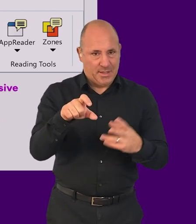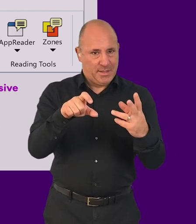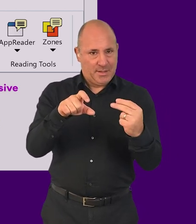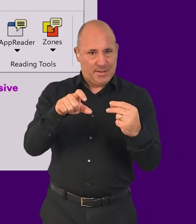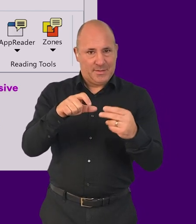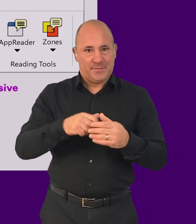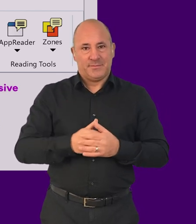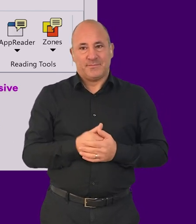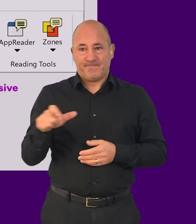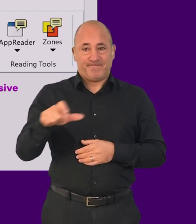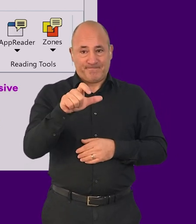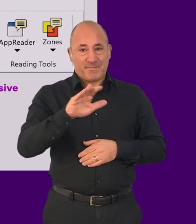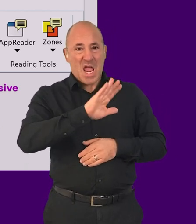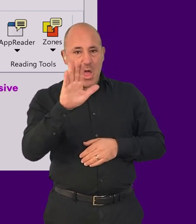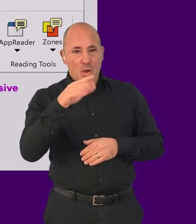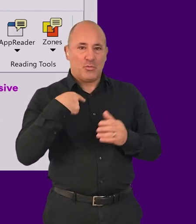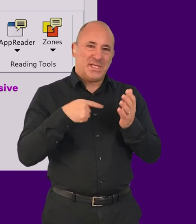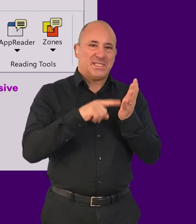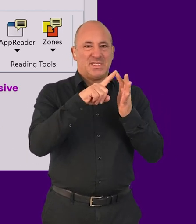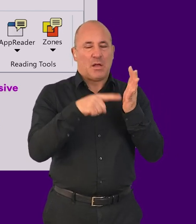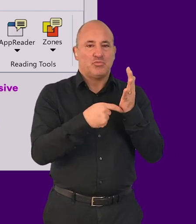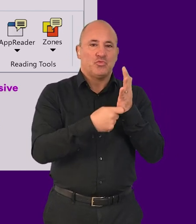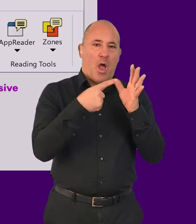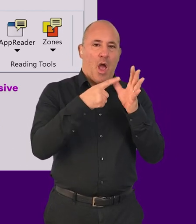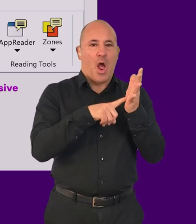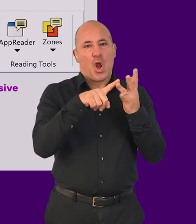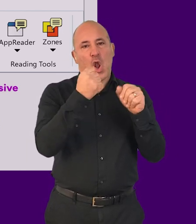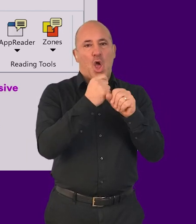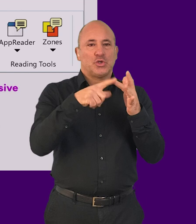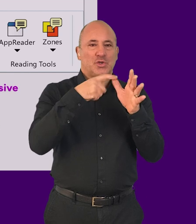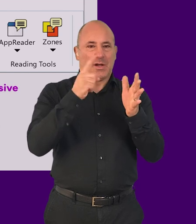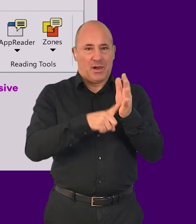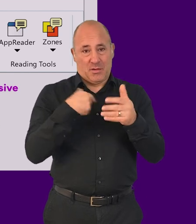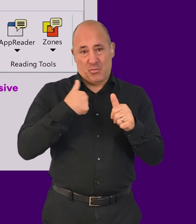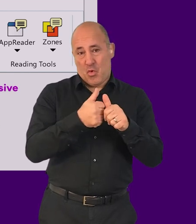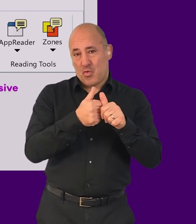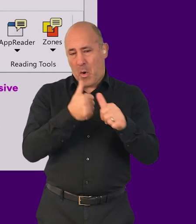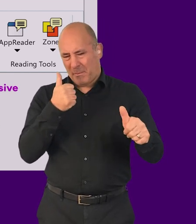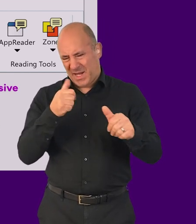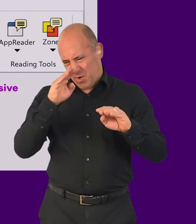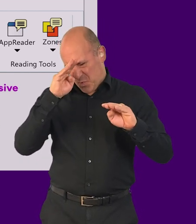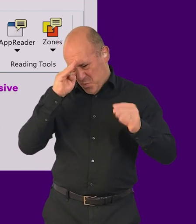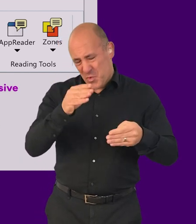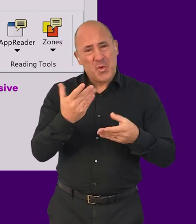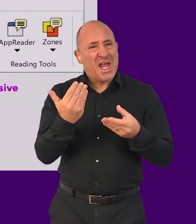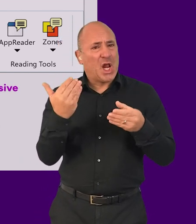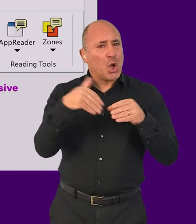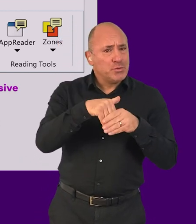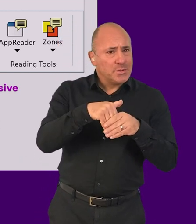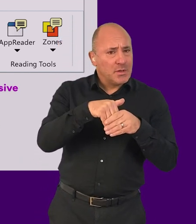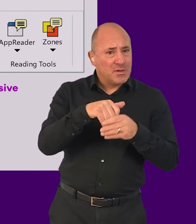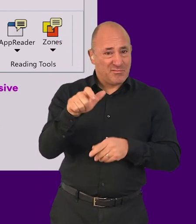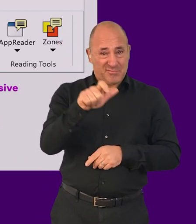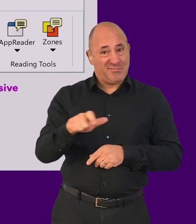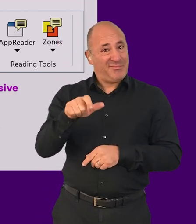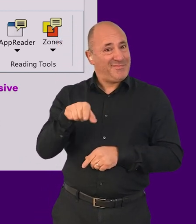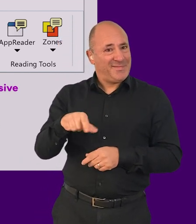Hello, we're Tetralogical. We're a company with. Inclusion at its heart. Matching functionality is also